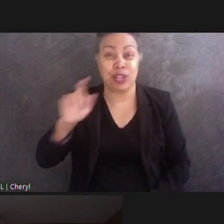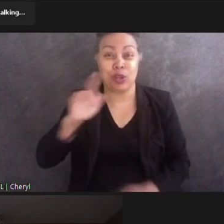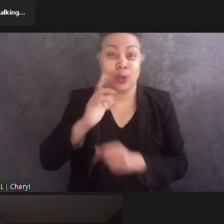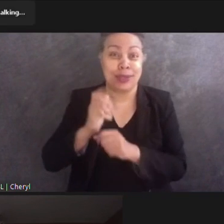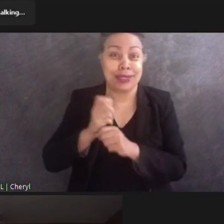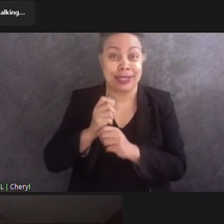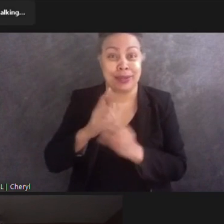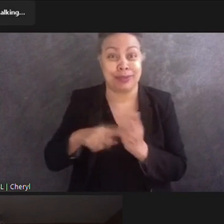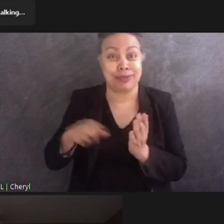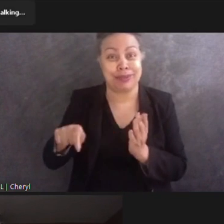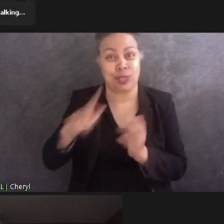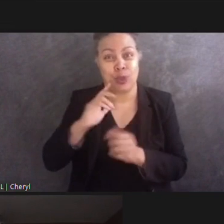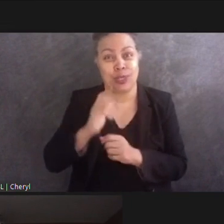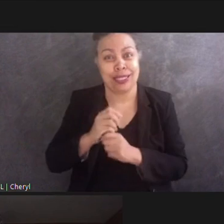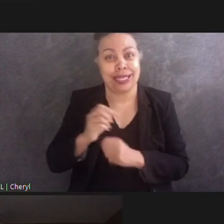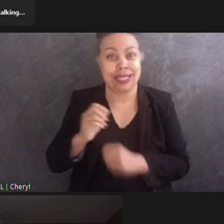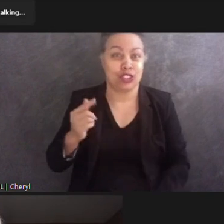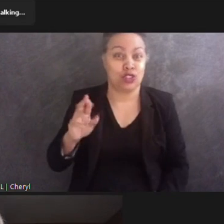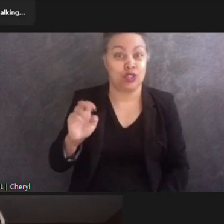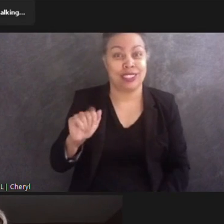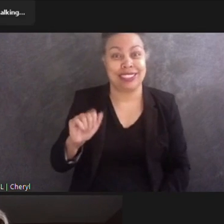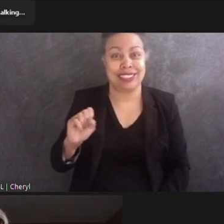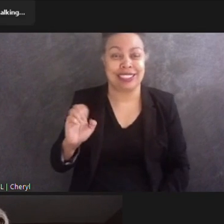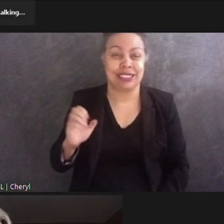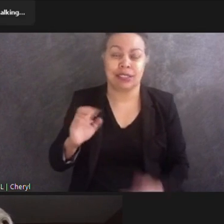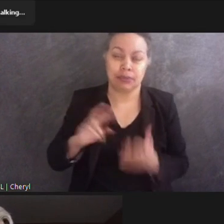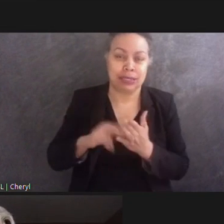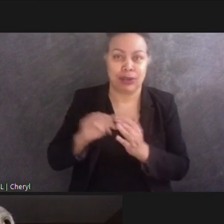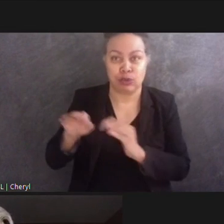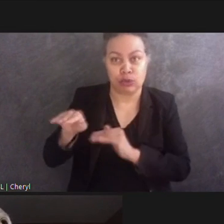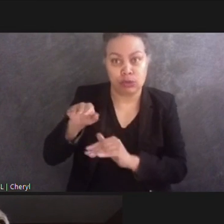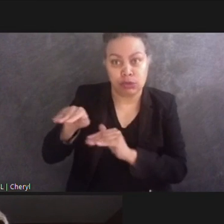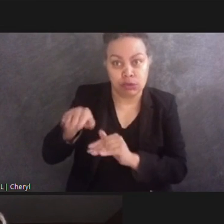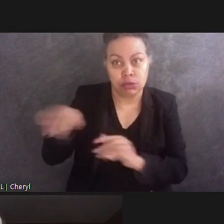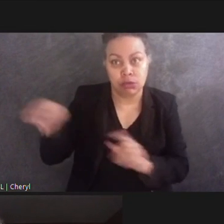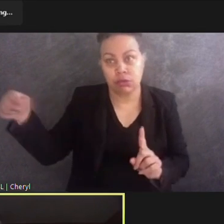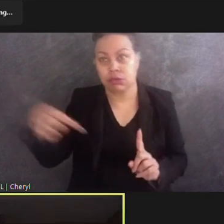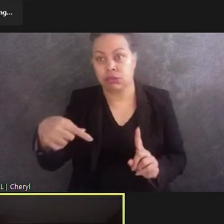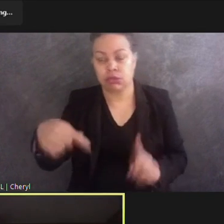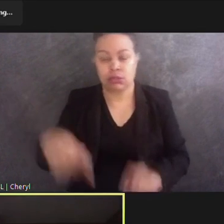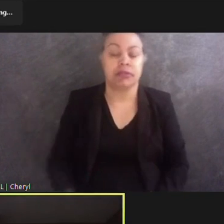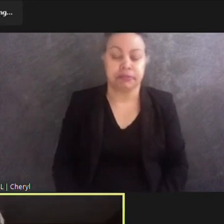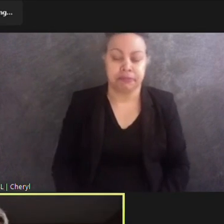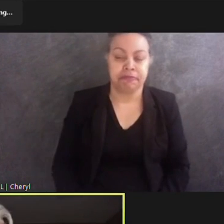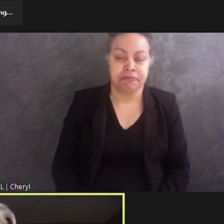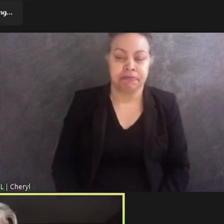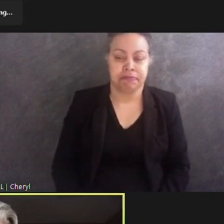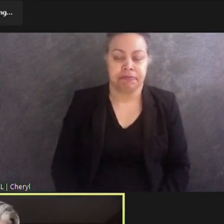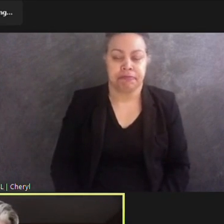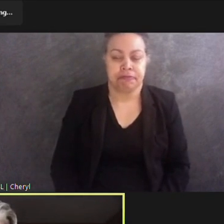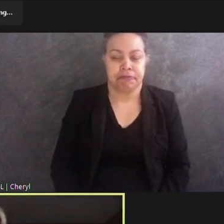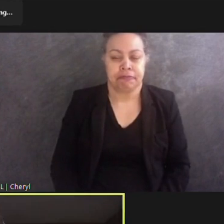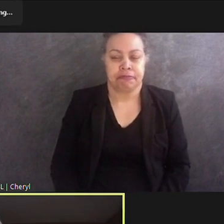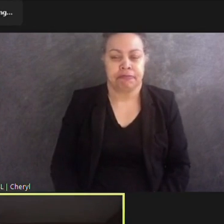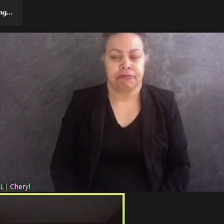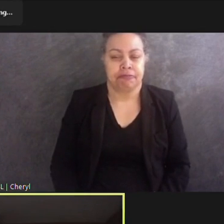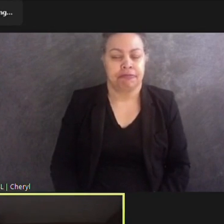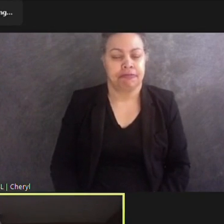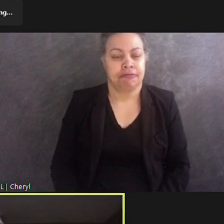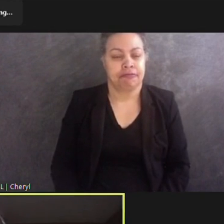hand in it. That's all I really have. Right. And I would just, yeah, squeaky wheel